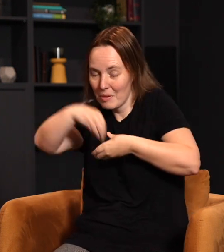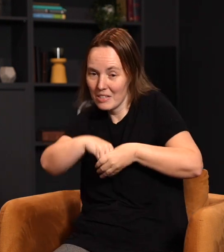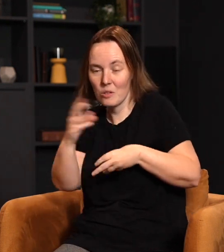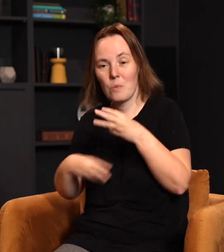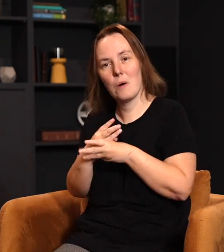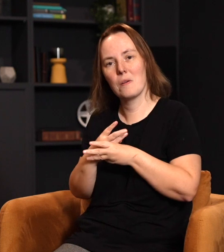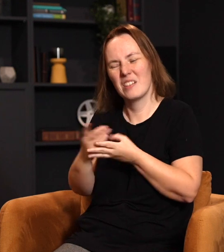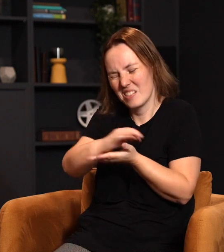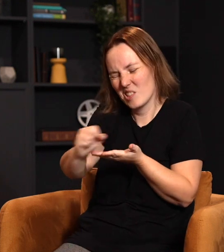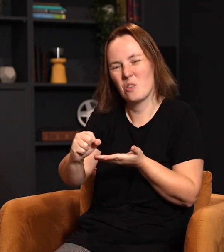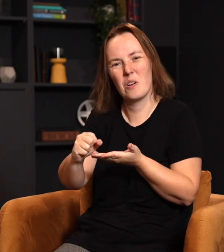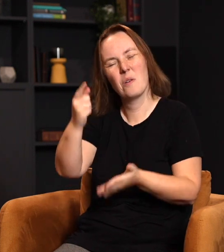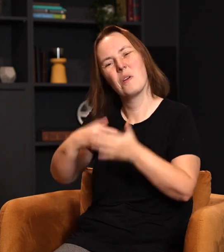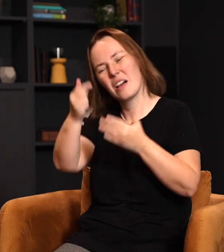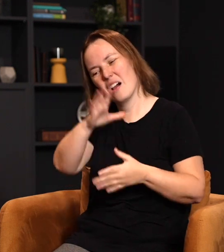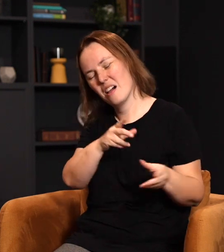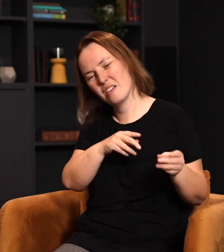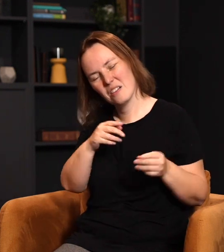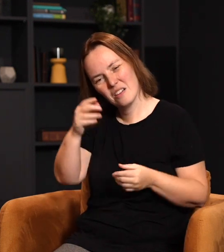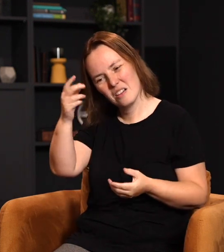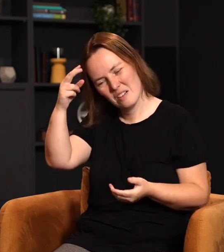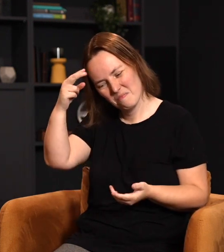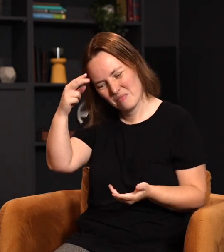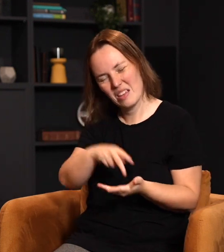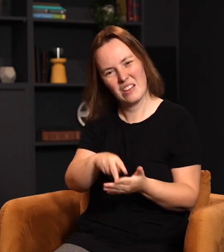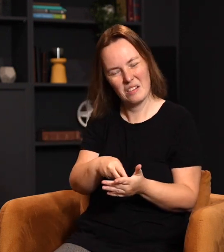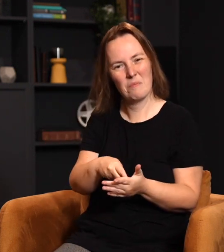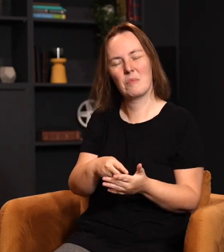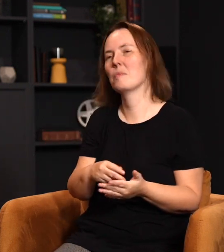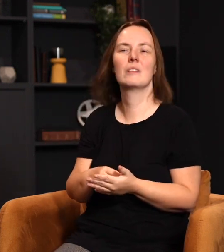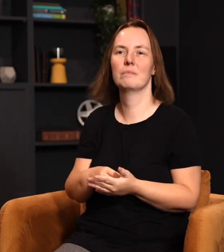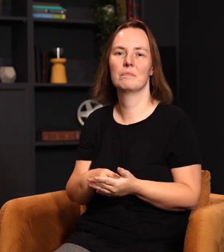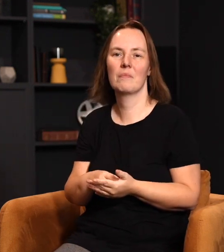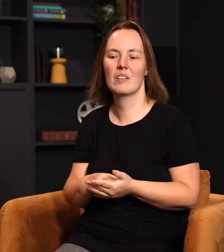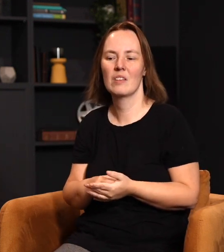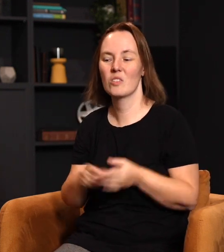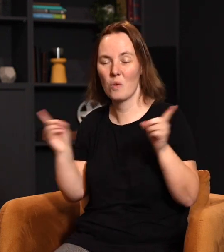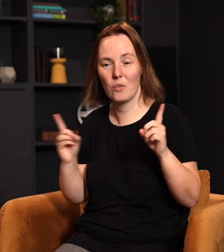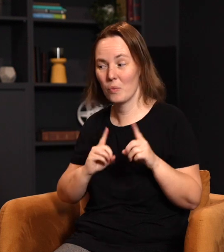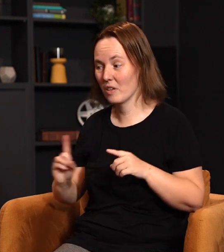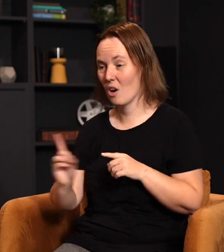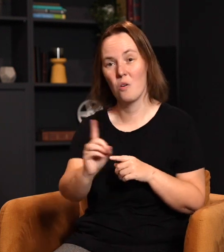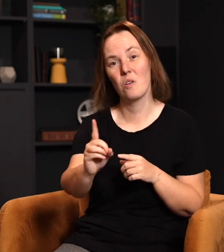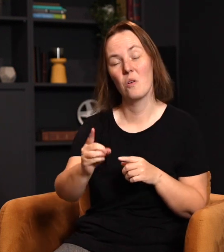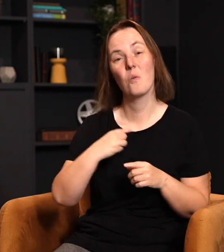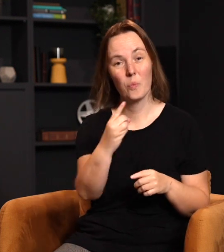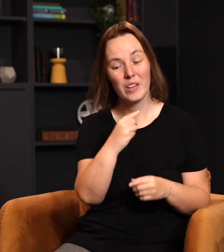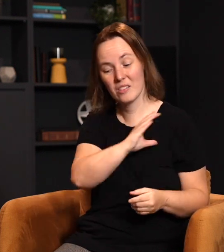the world and ruined what God intended. So now, we as the people of God, what are we doing? Wherever we go, we are speaking again the blessing